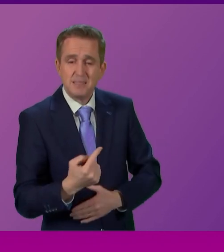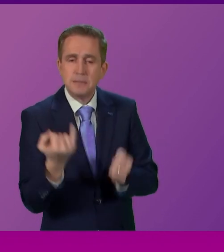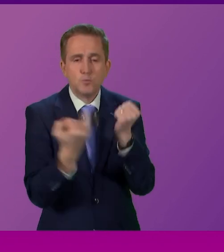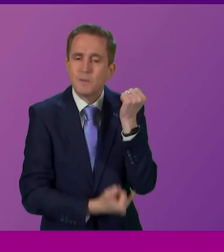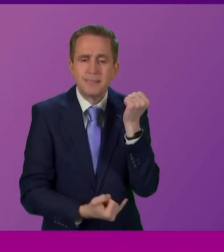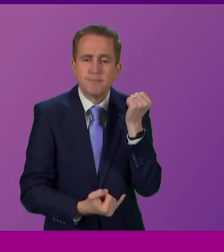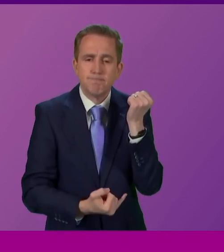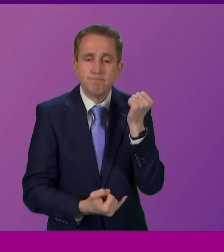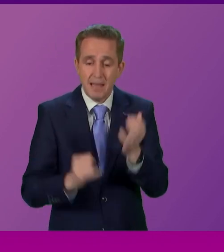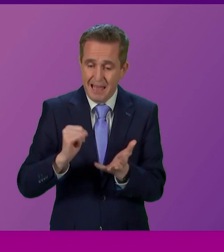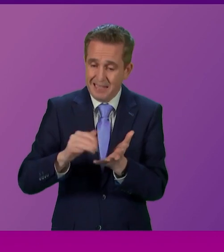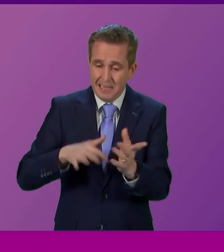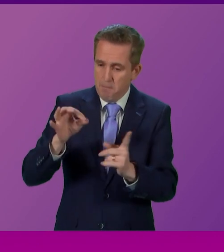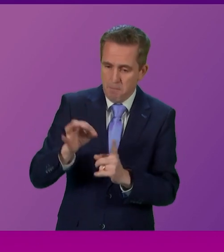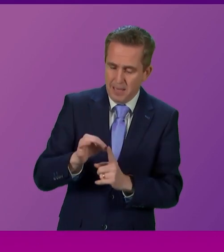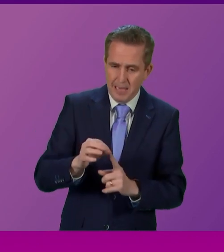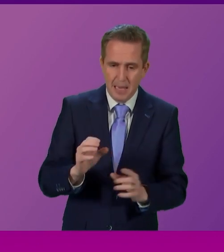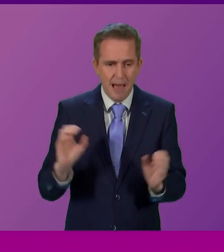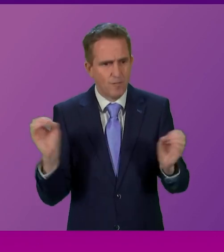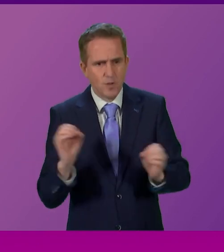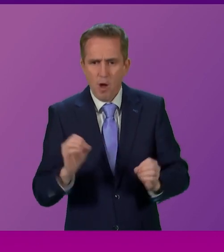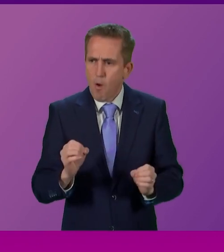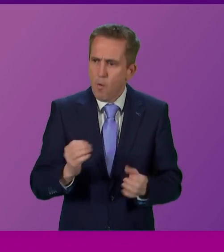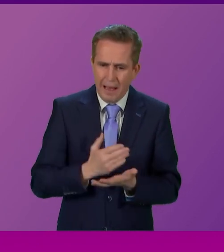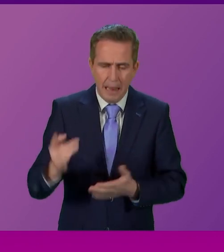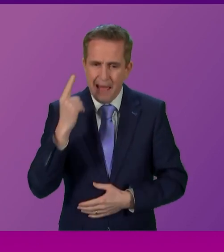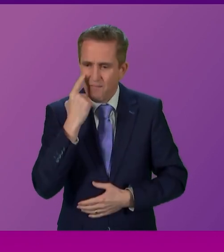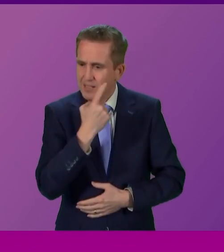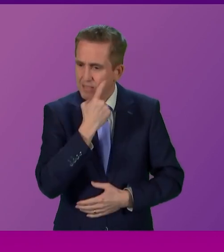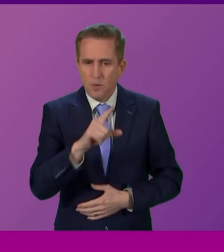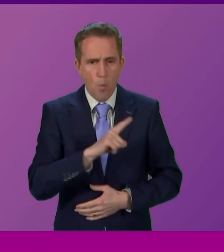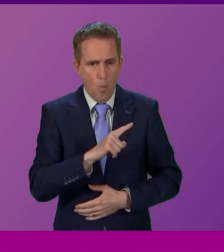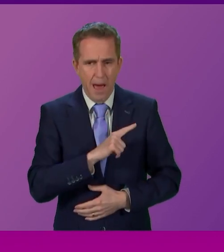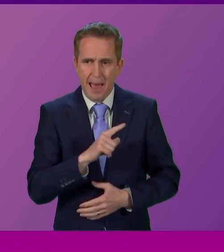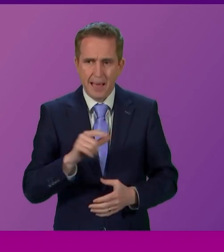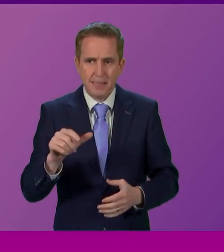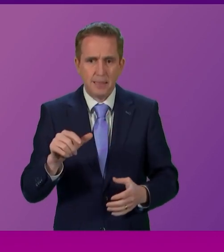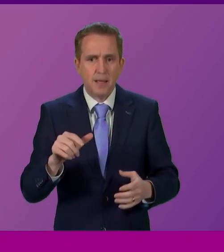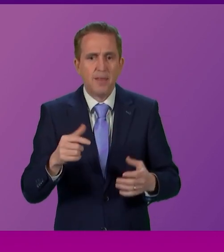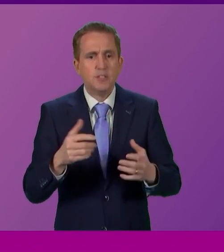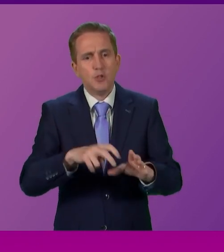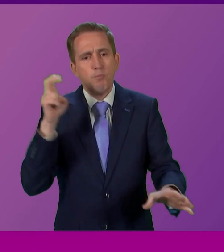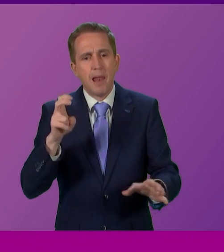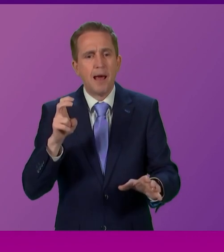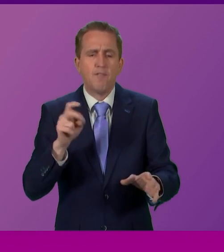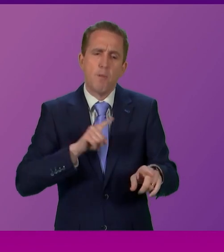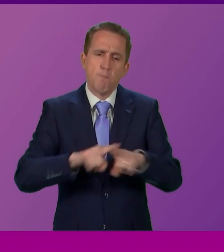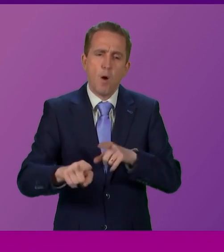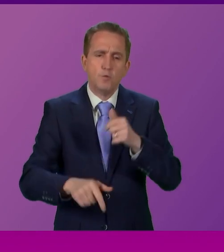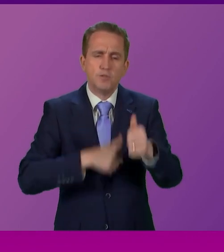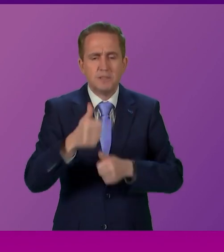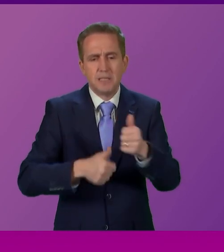The SNP have no credible answer for why Scotland should leave the most successful political union in history.